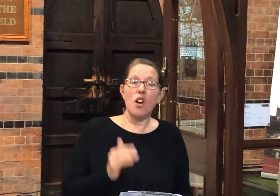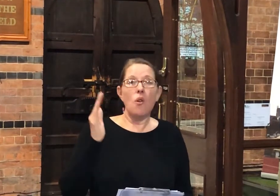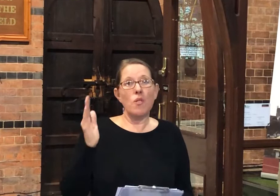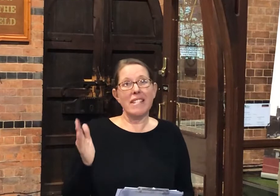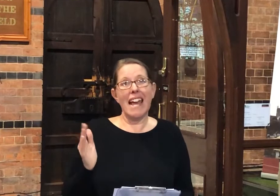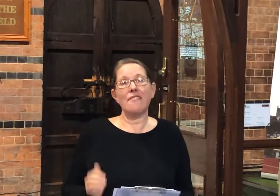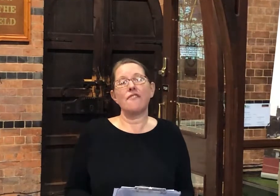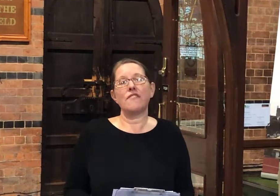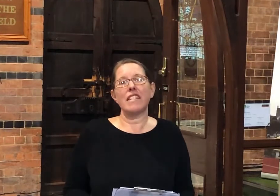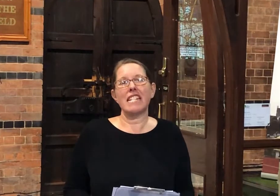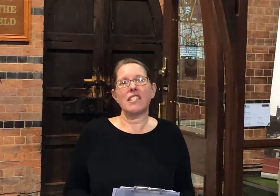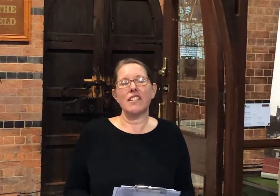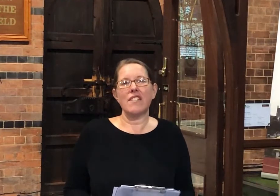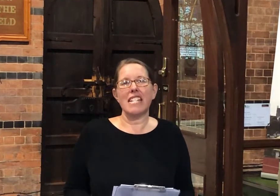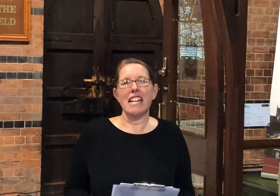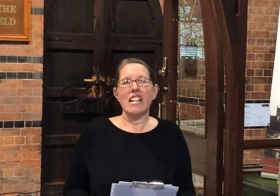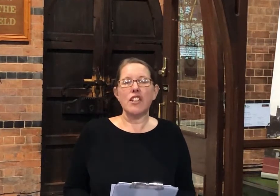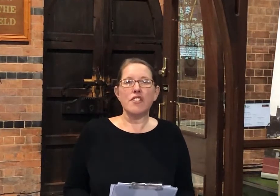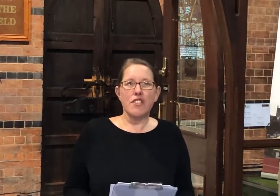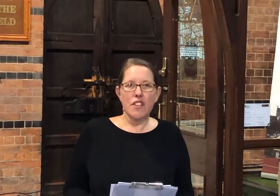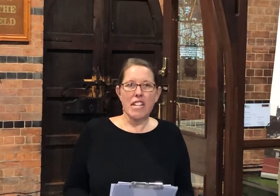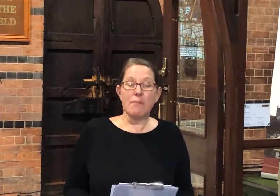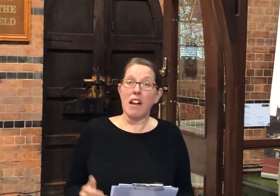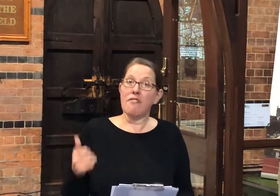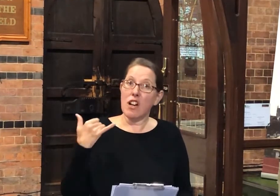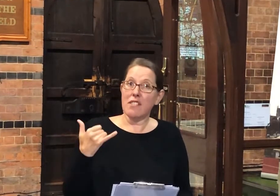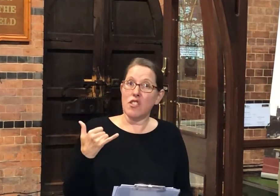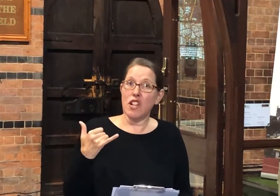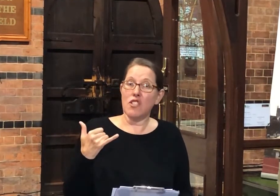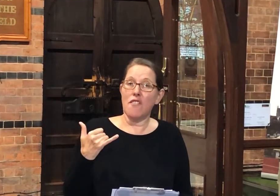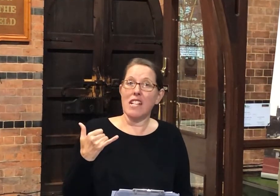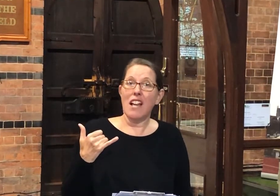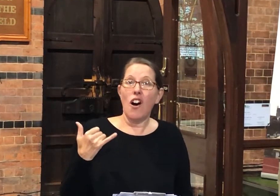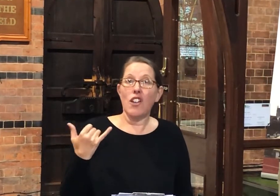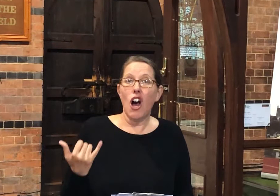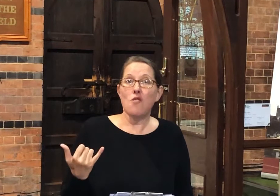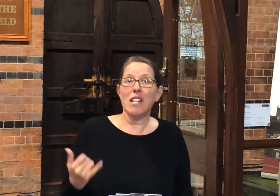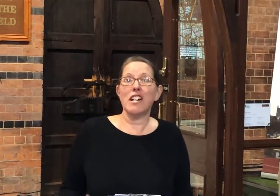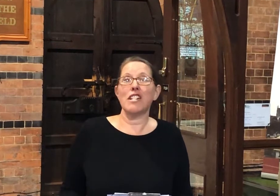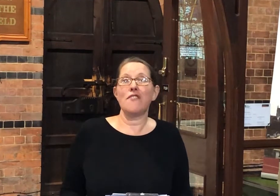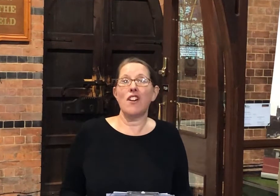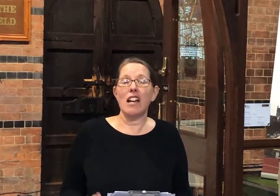or the 10-15 service. So you do this by phoning the church office on 01905